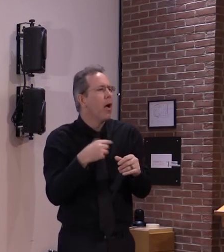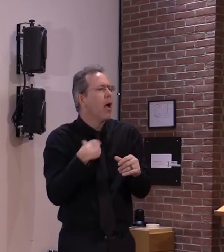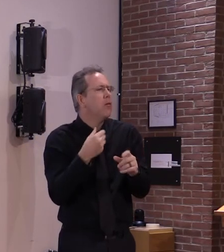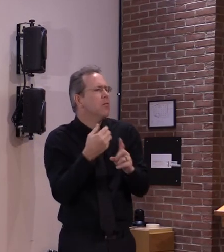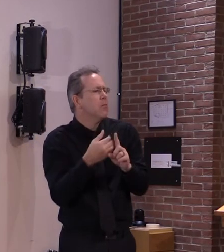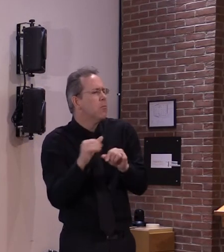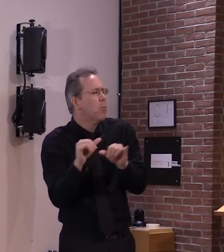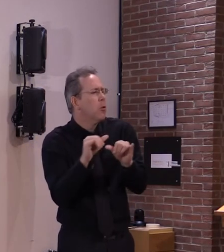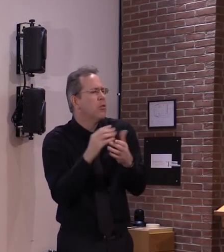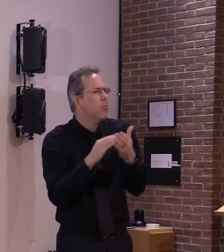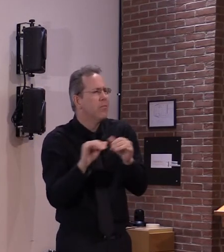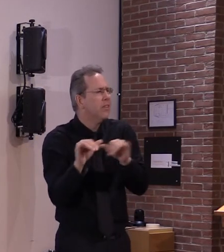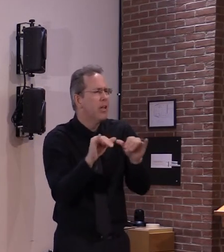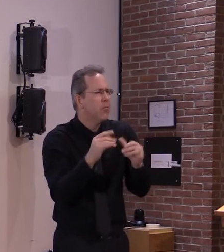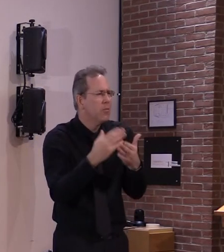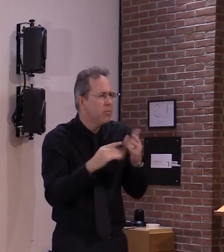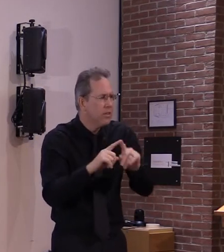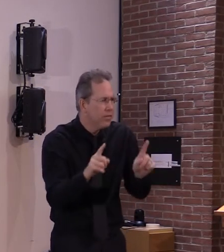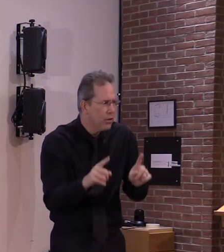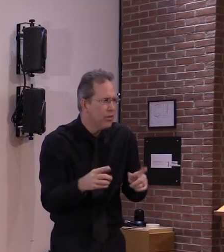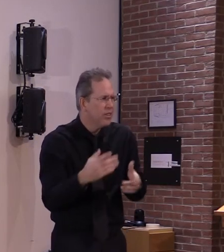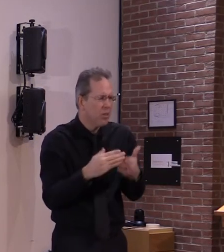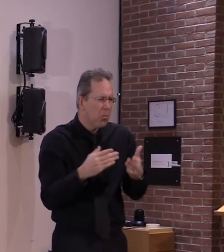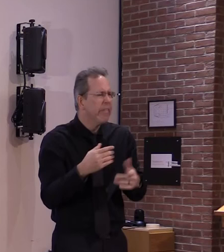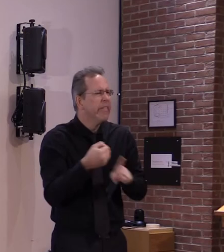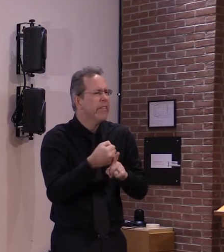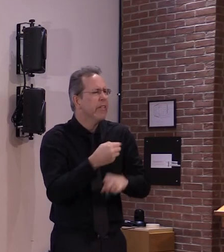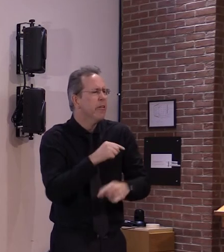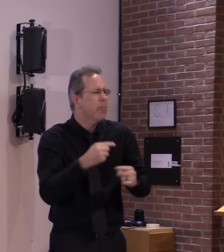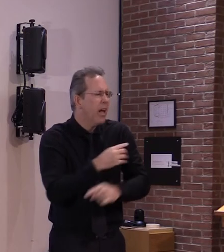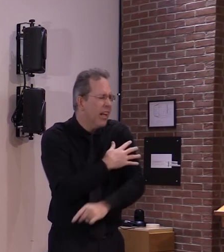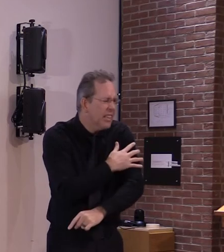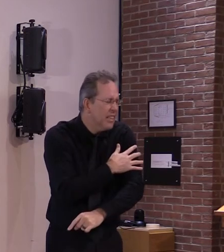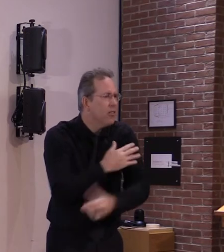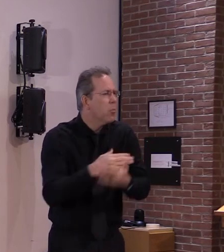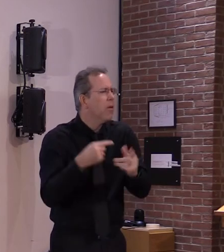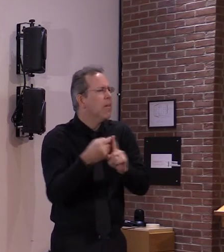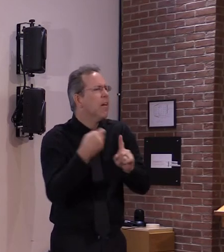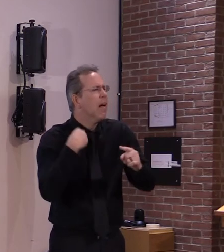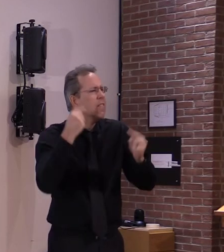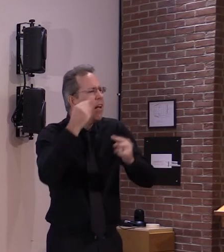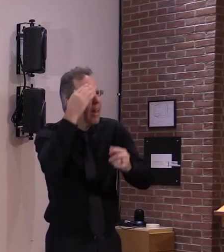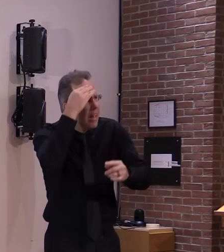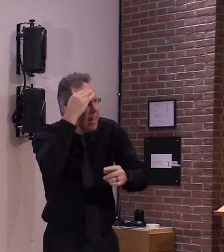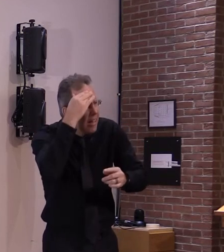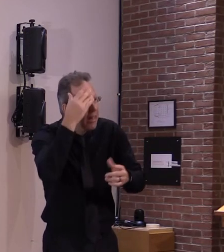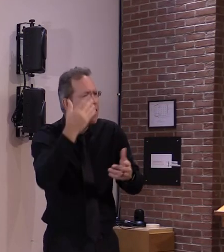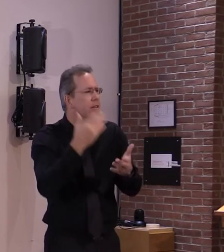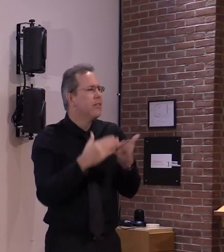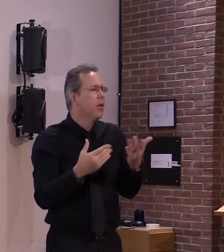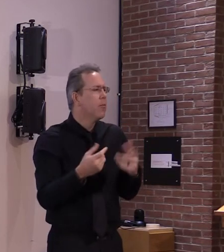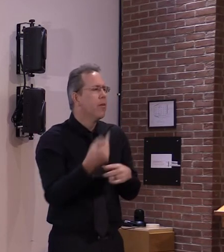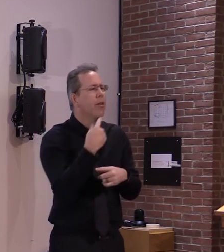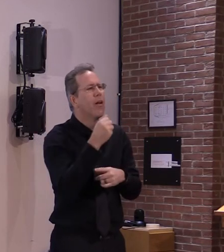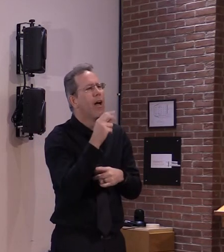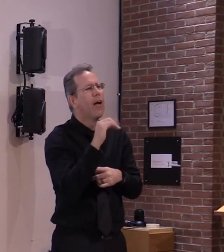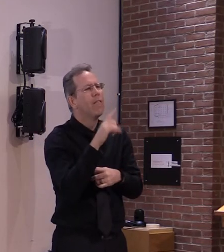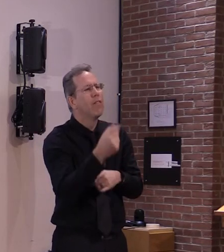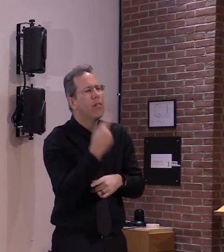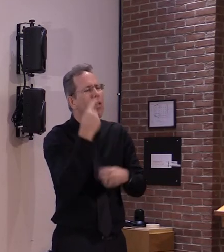pain they may take an anti-inflammatory over-the-counter drug some of those side effects may show up in the list